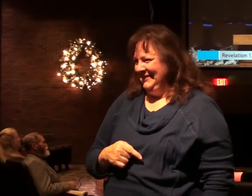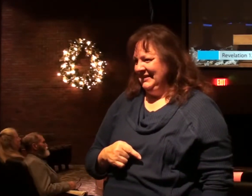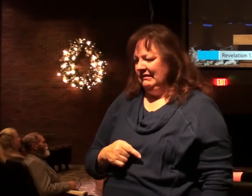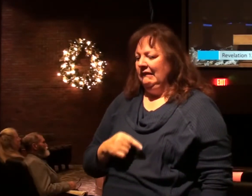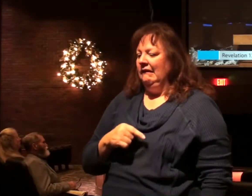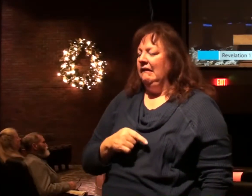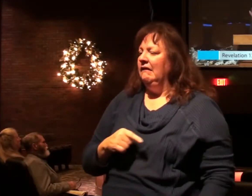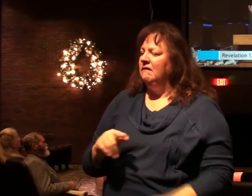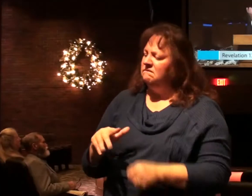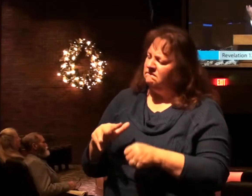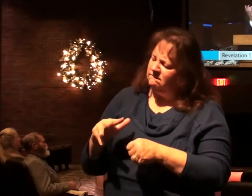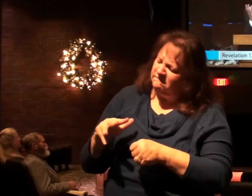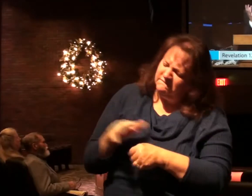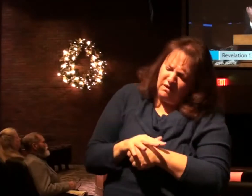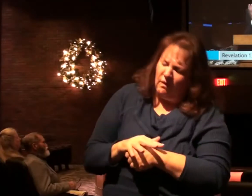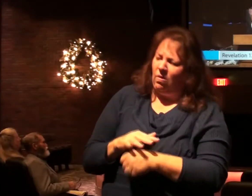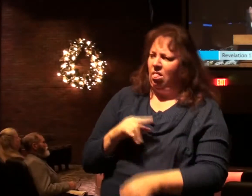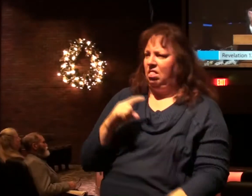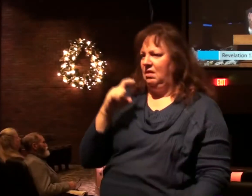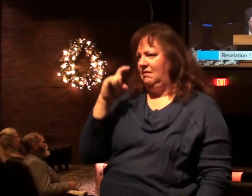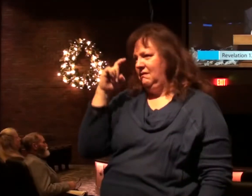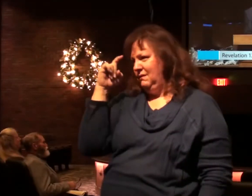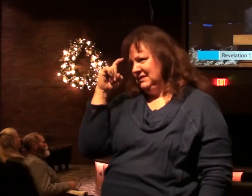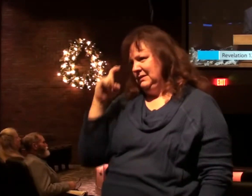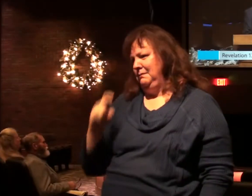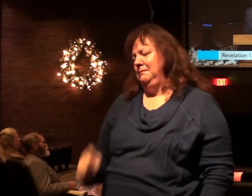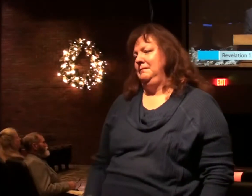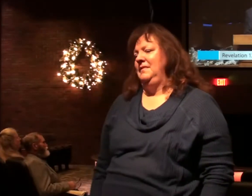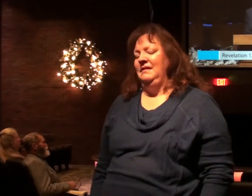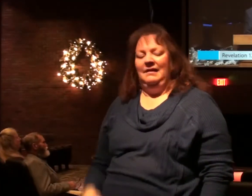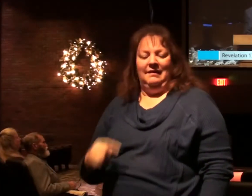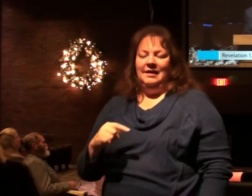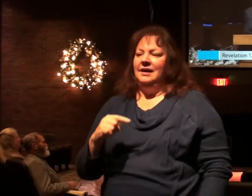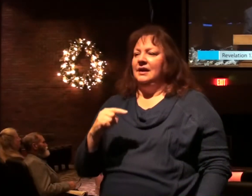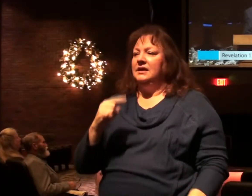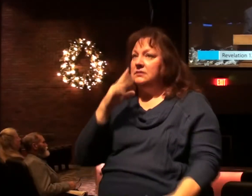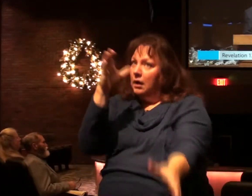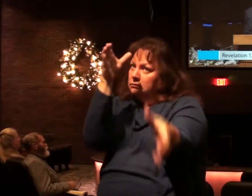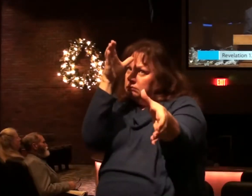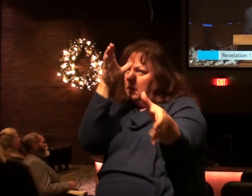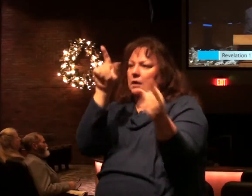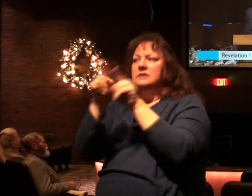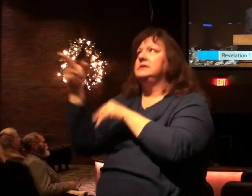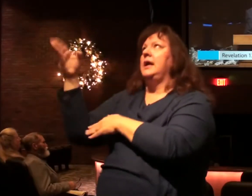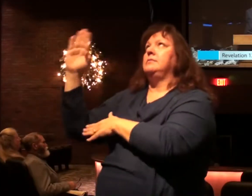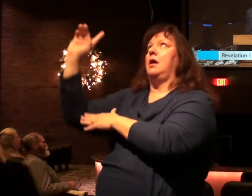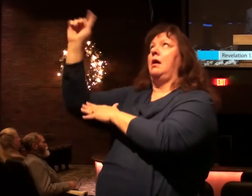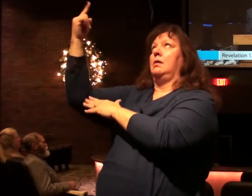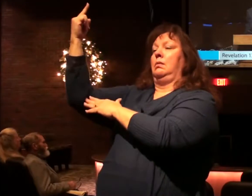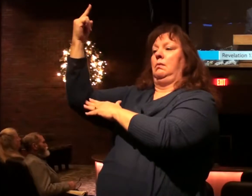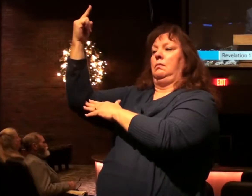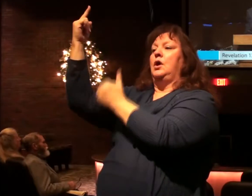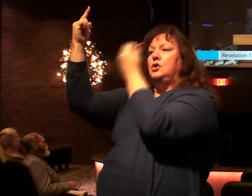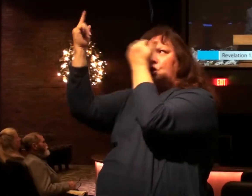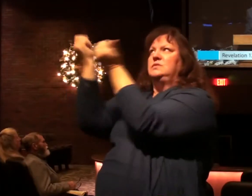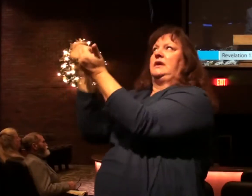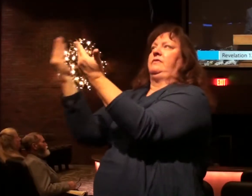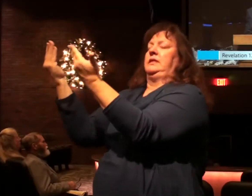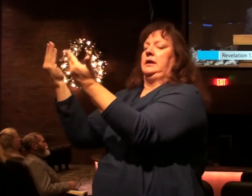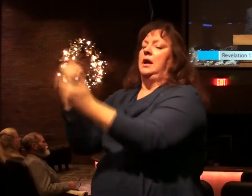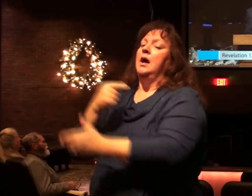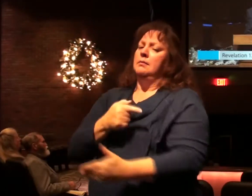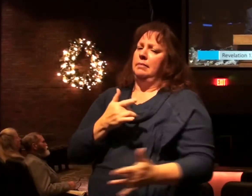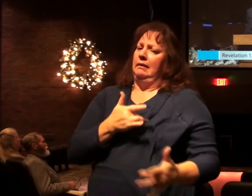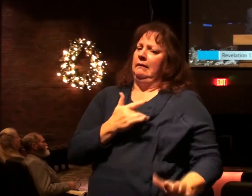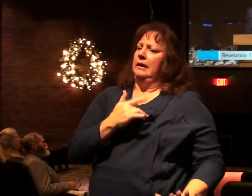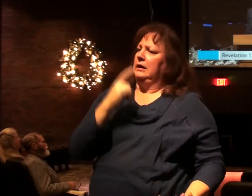He is full of wisdom. He's not omniscient as God alone is. But